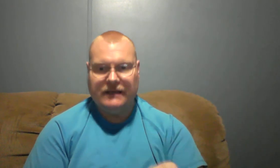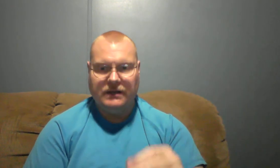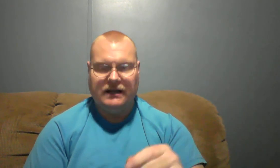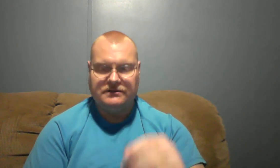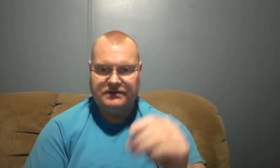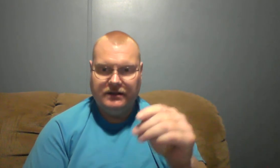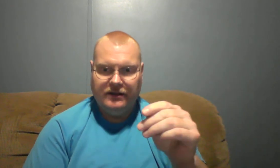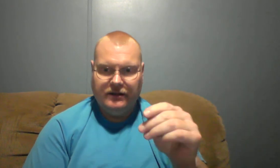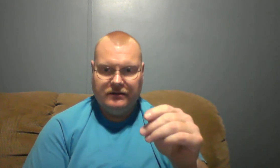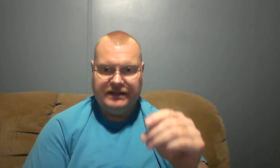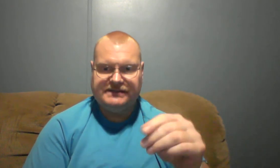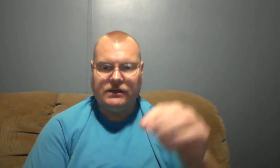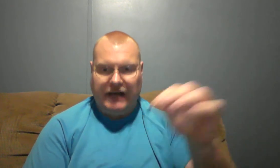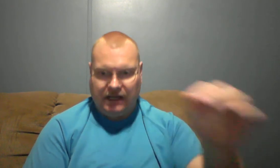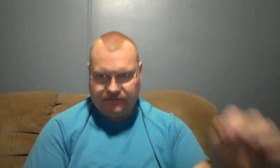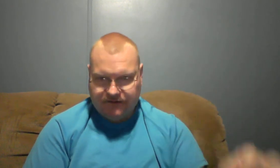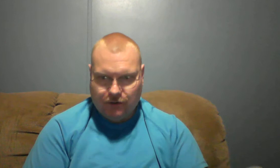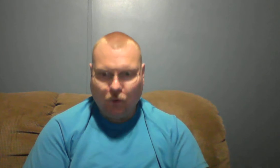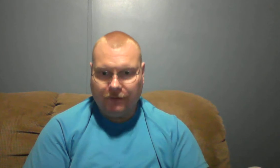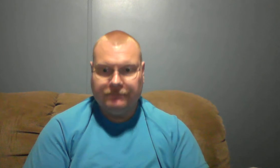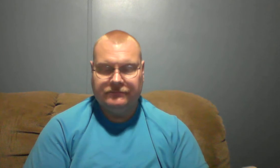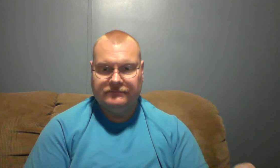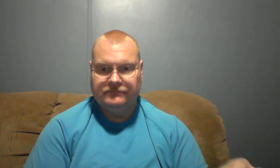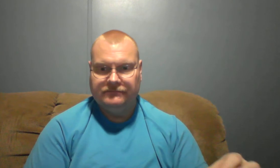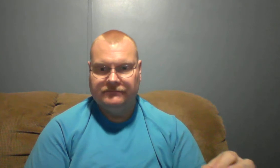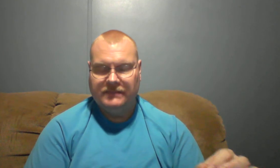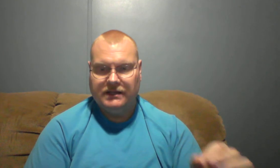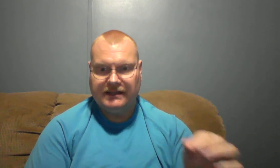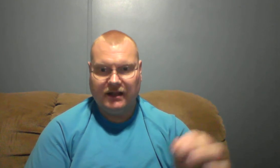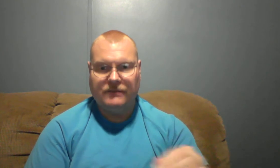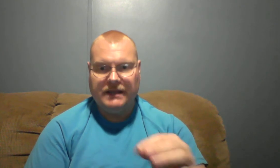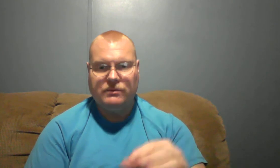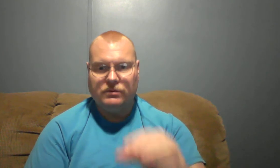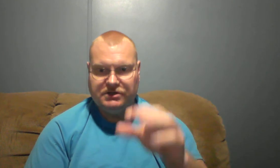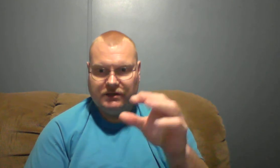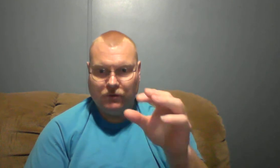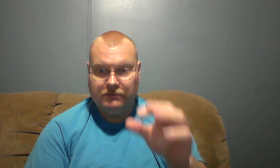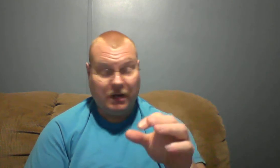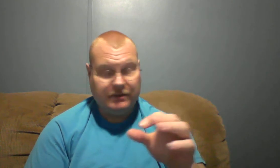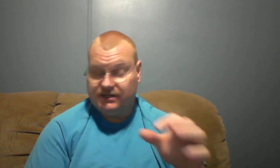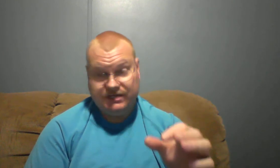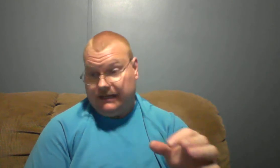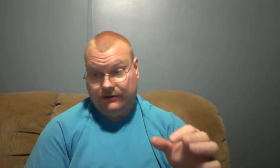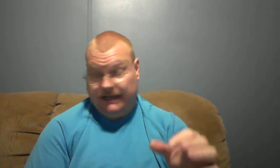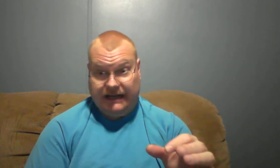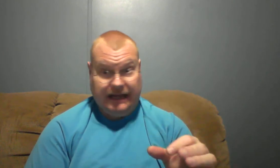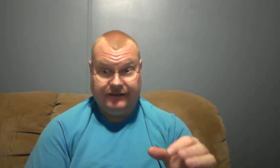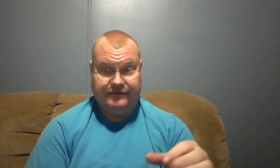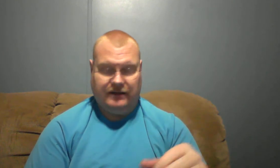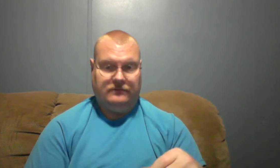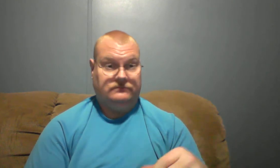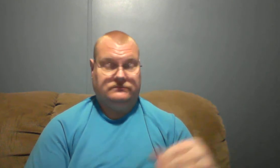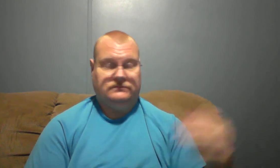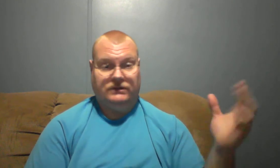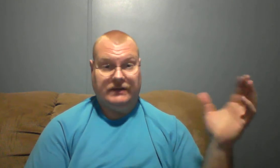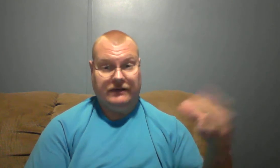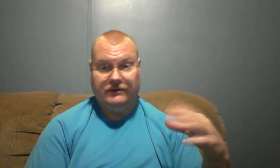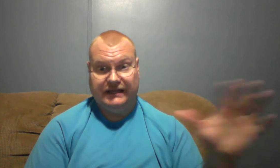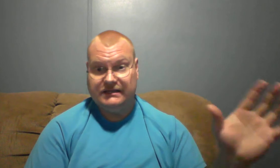because it's so out of the norm that a lot of people would probably just shake their head at and thought okay well he just